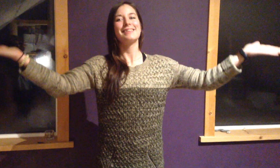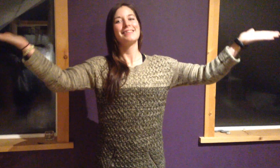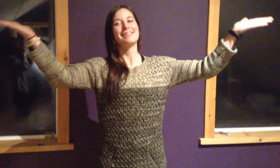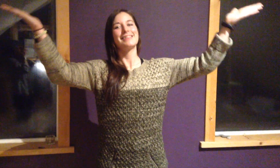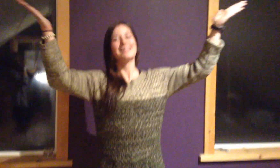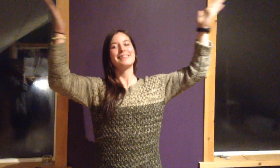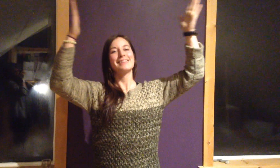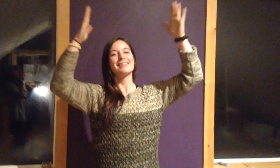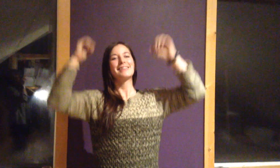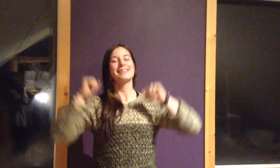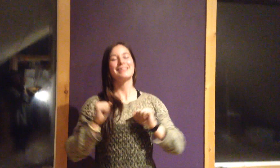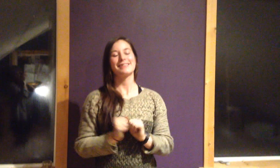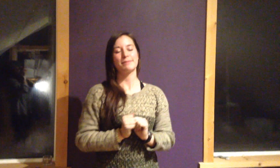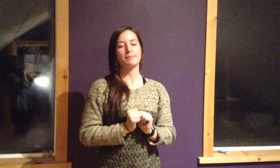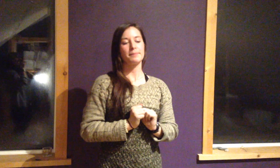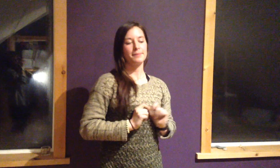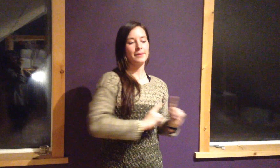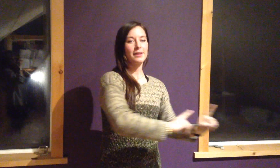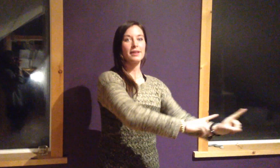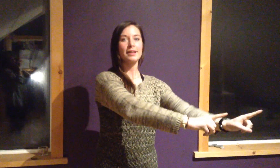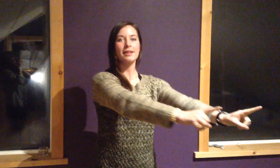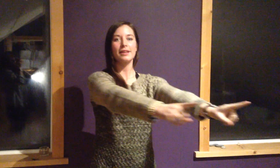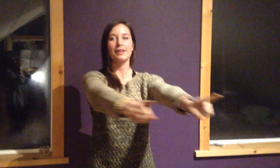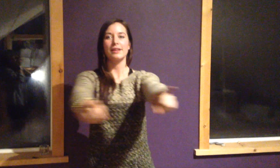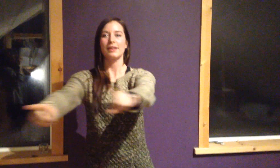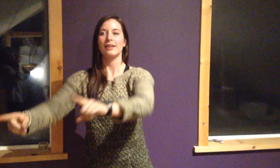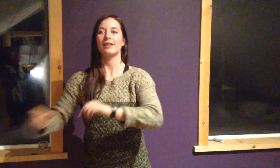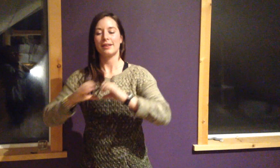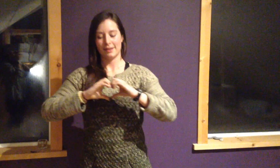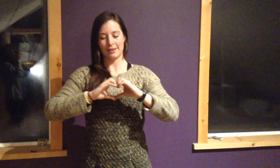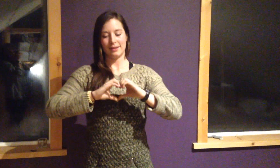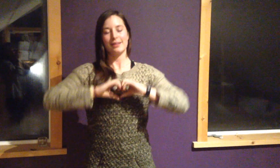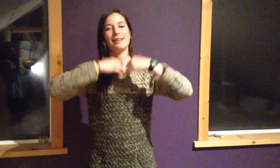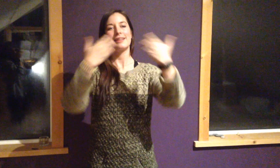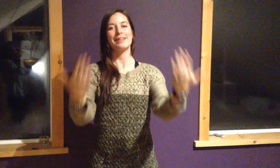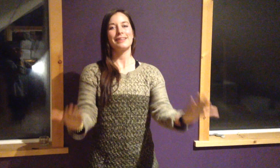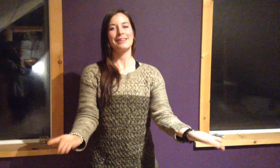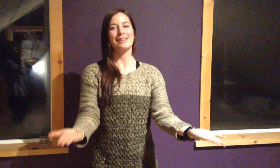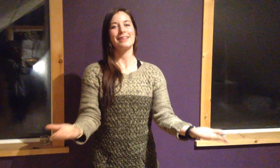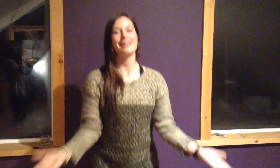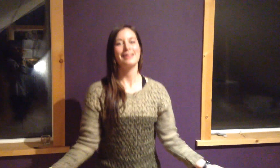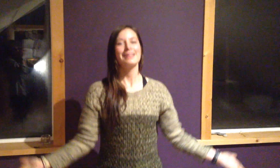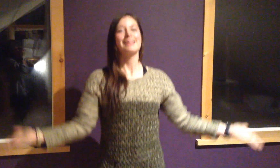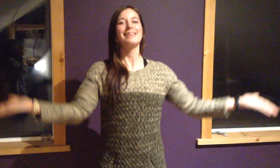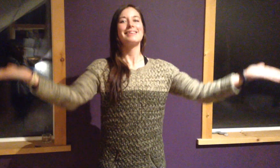will uplift. We are here to love, serve, and